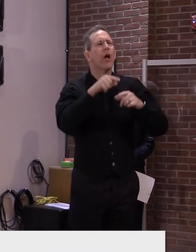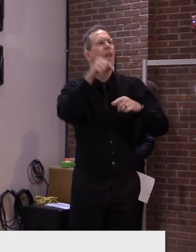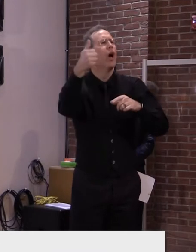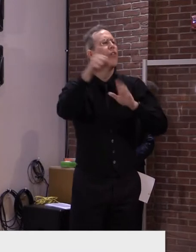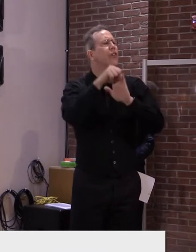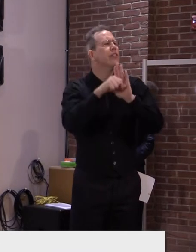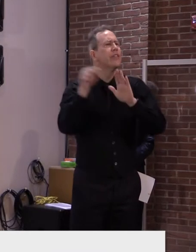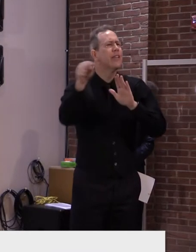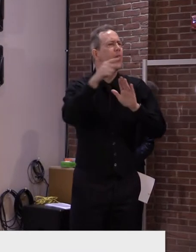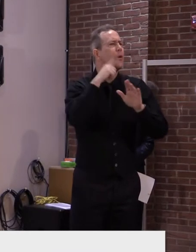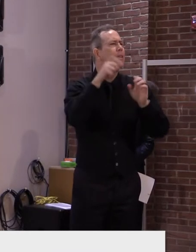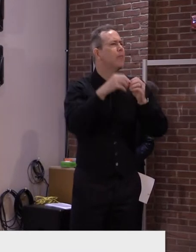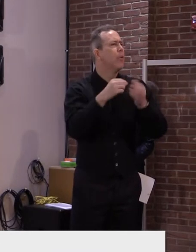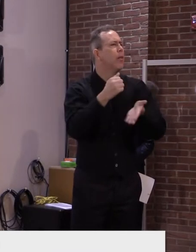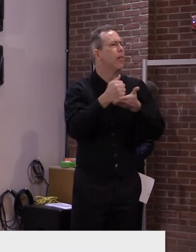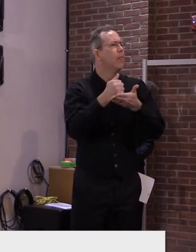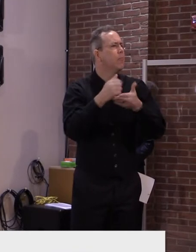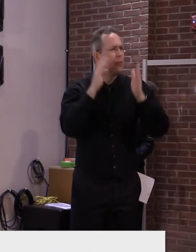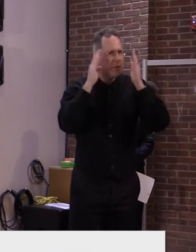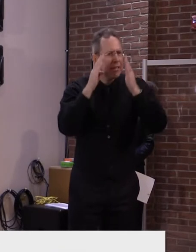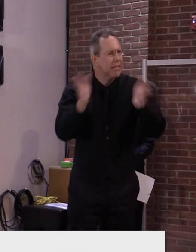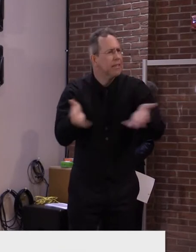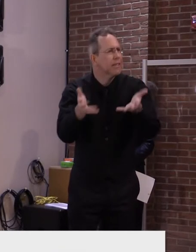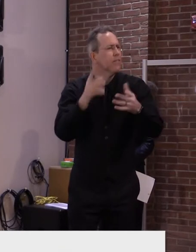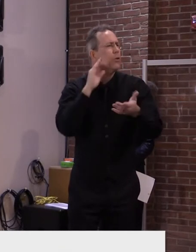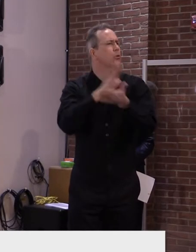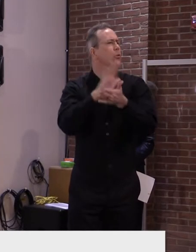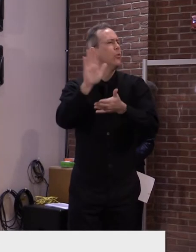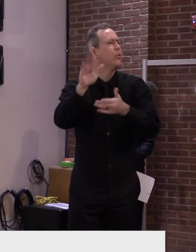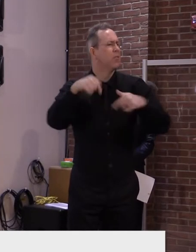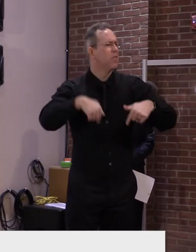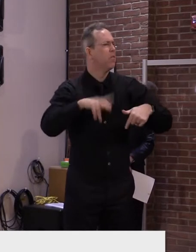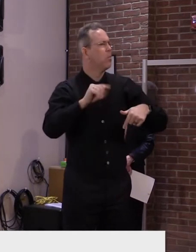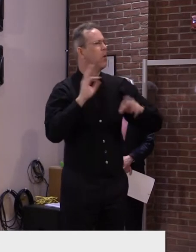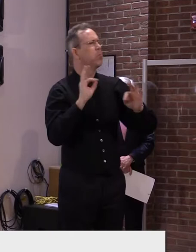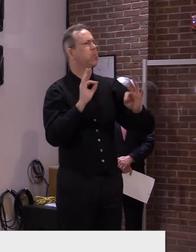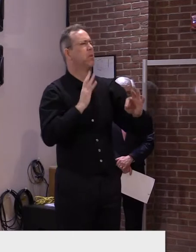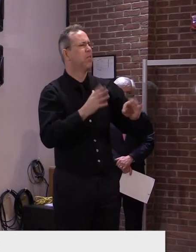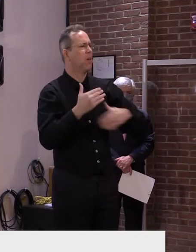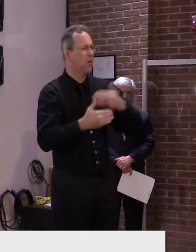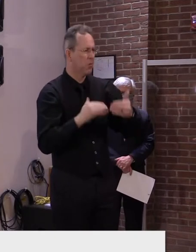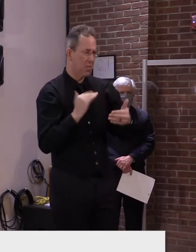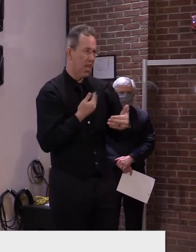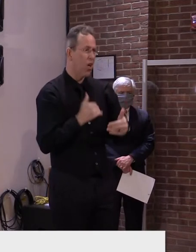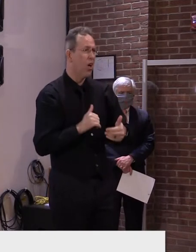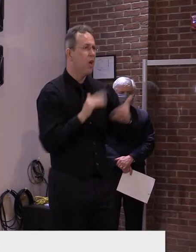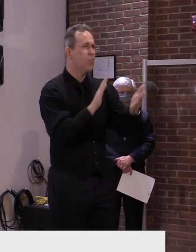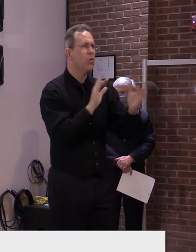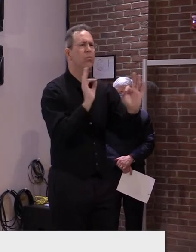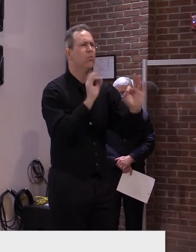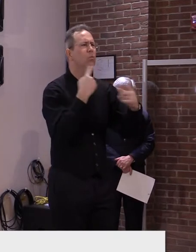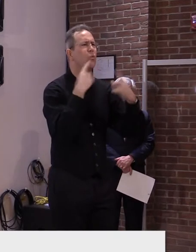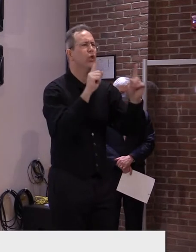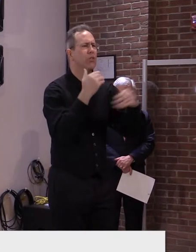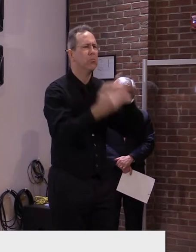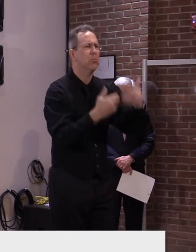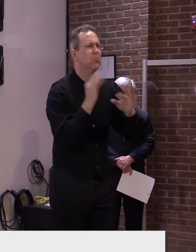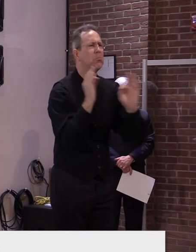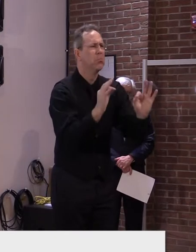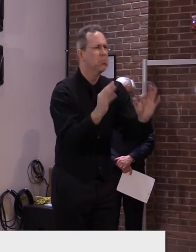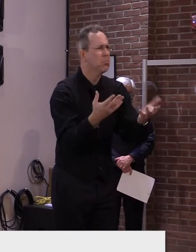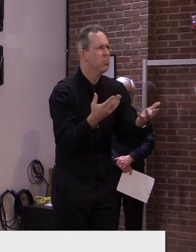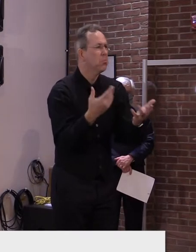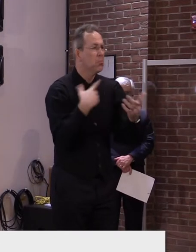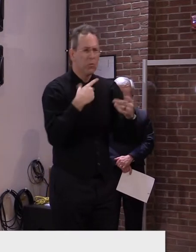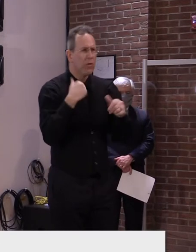do so. We remain confident that our guidance is well designed and works well since we have very good testing system in place, both